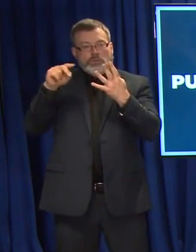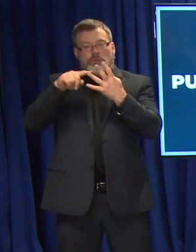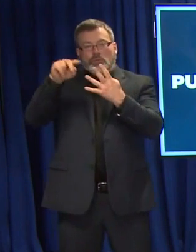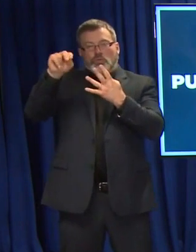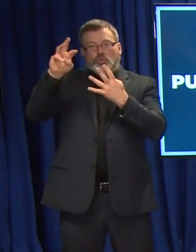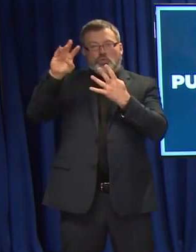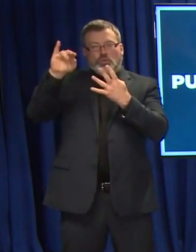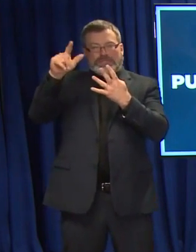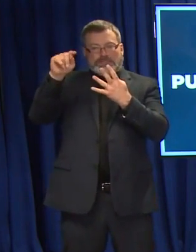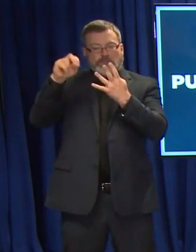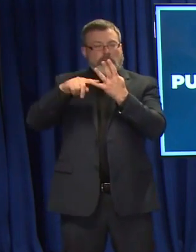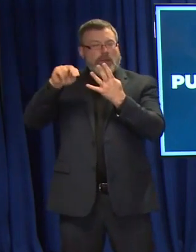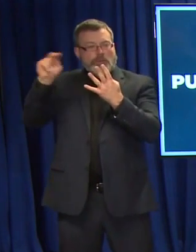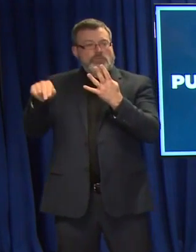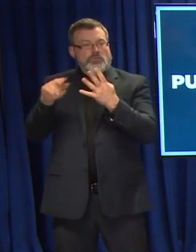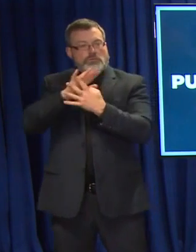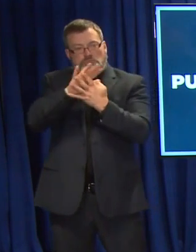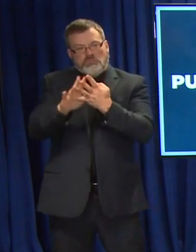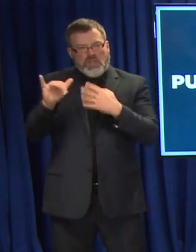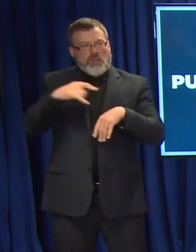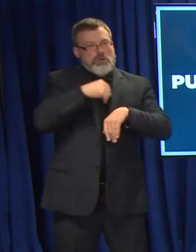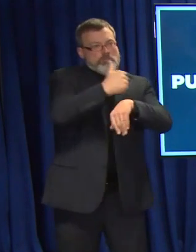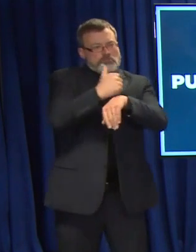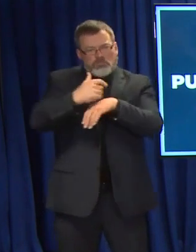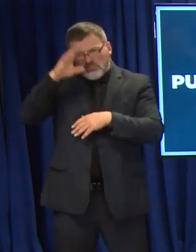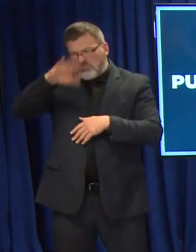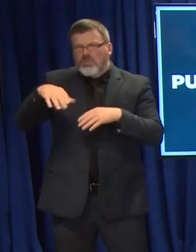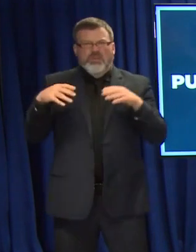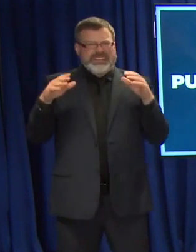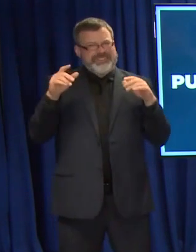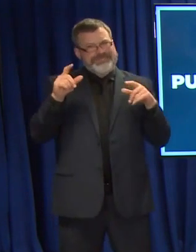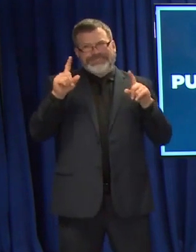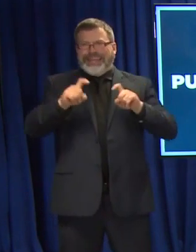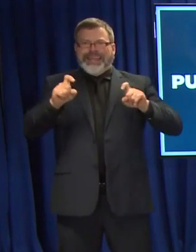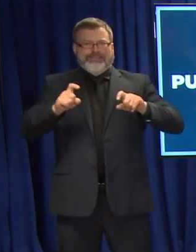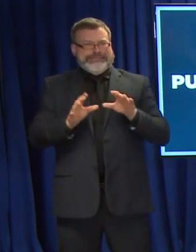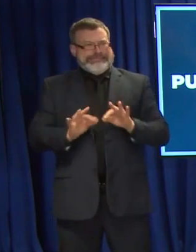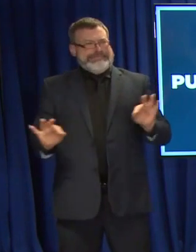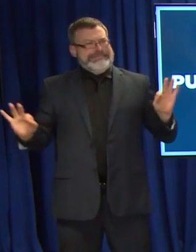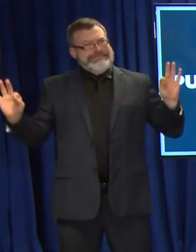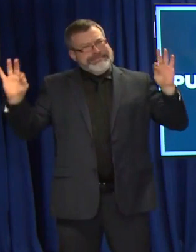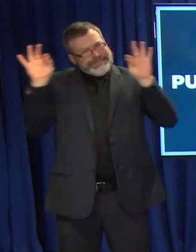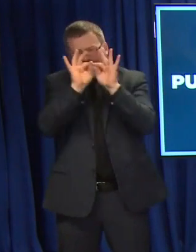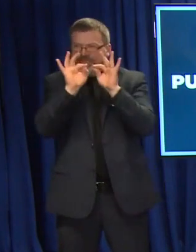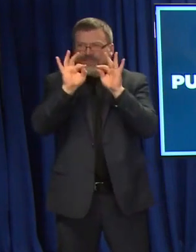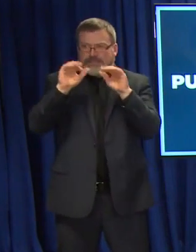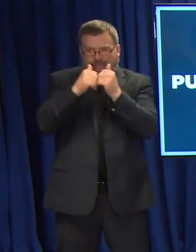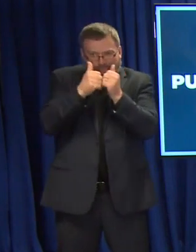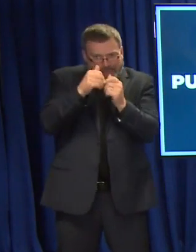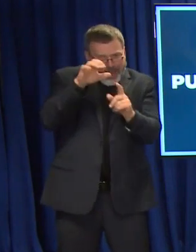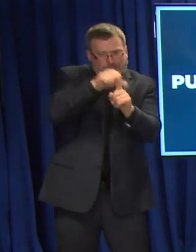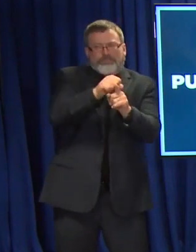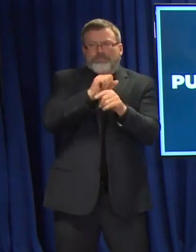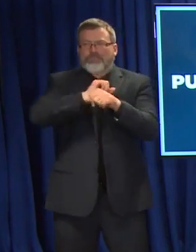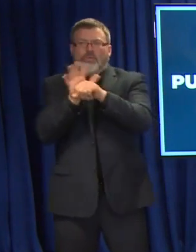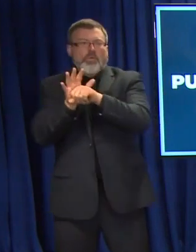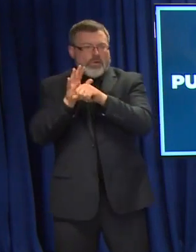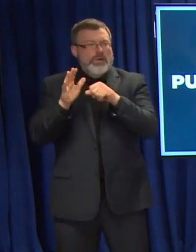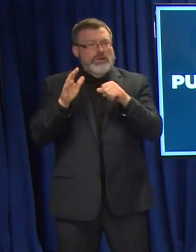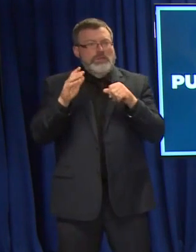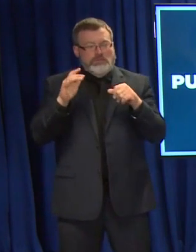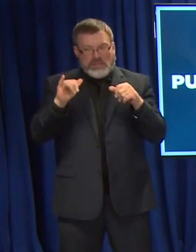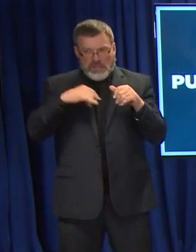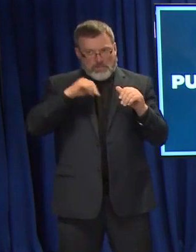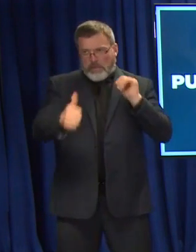sites, and they still have additional capacity to do additional testing. So those test sites are available and